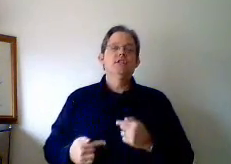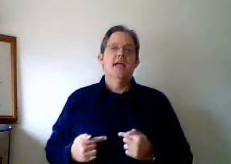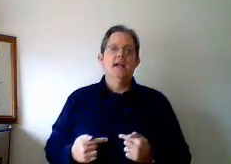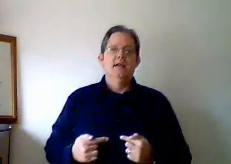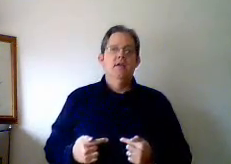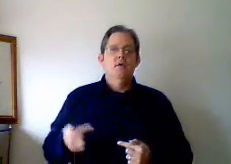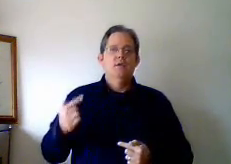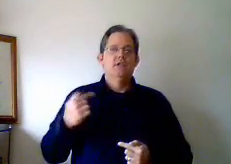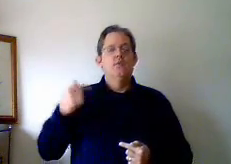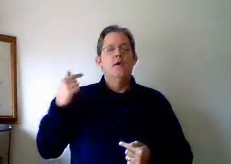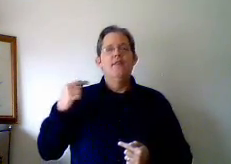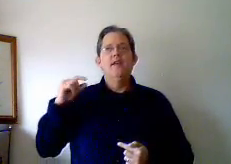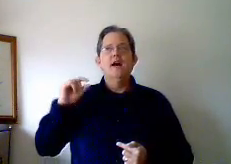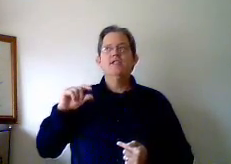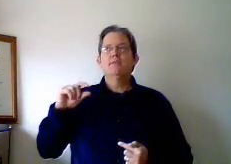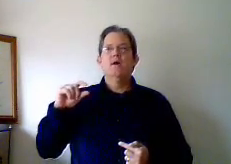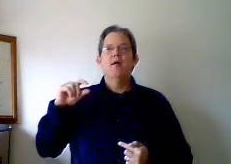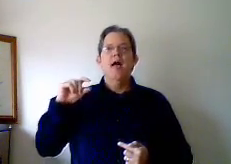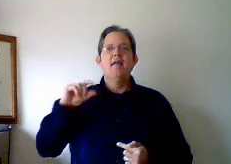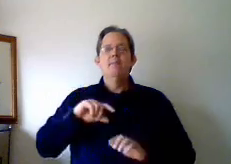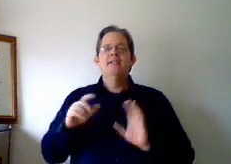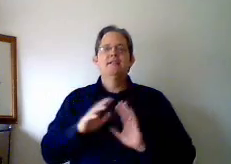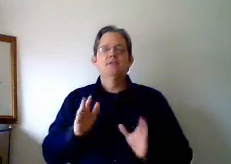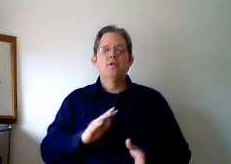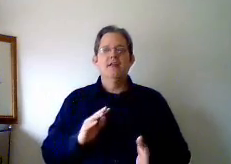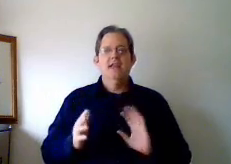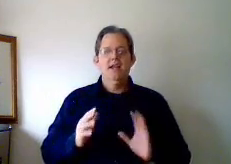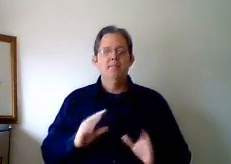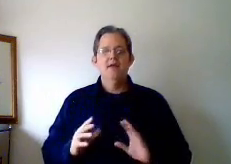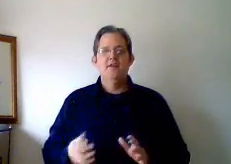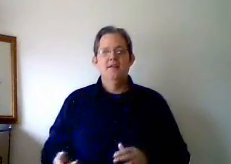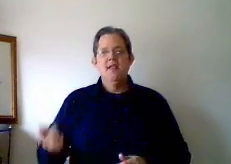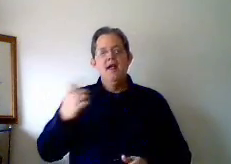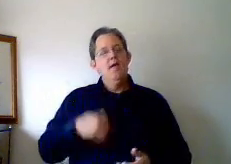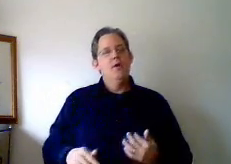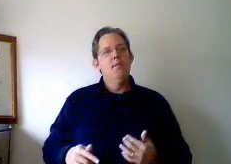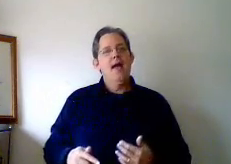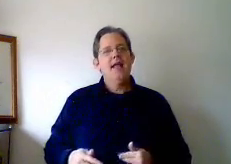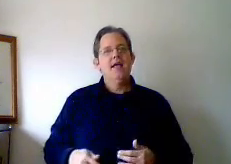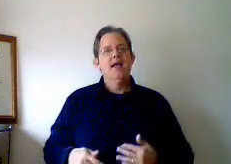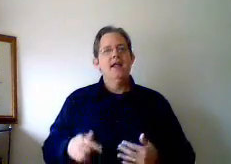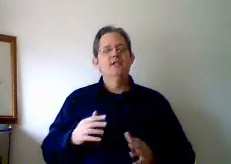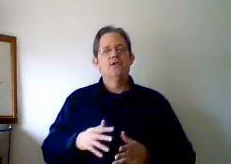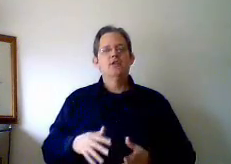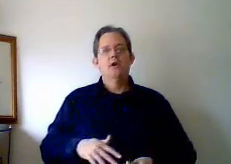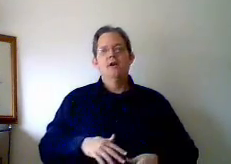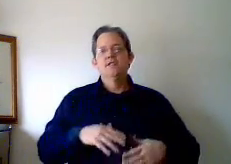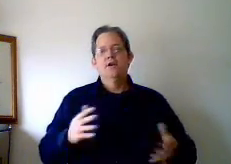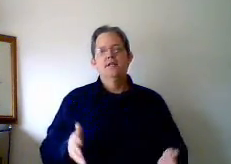handling, which is when the customer had missed some sort of key benefit, they would go back in and structure a series